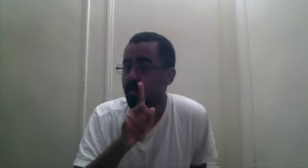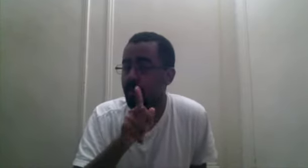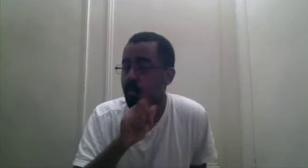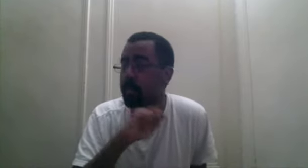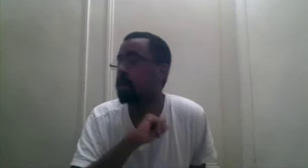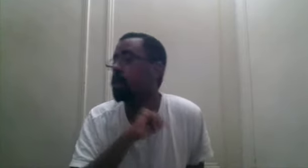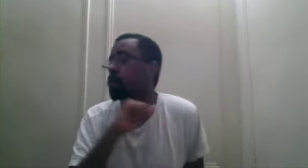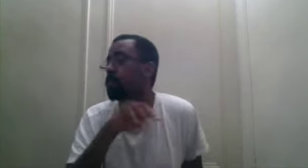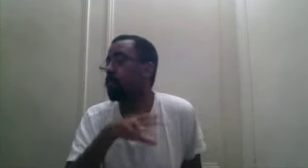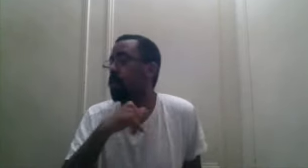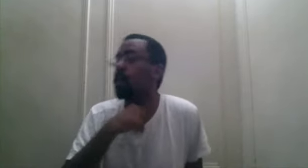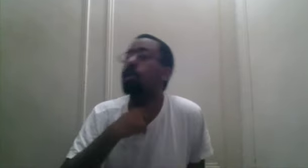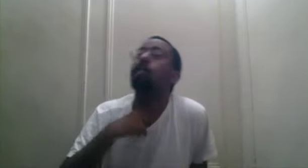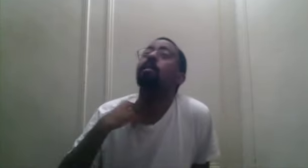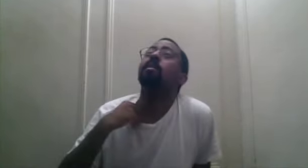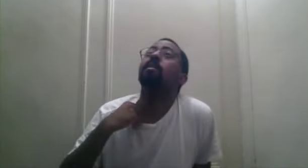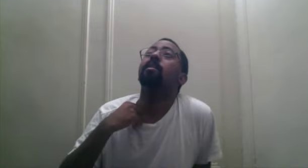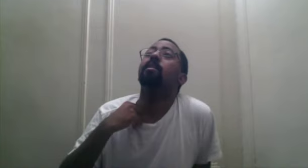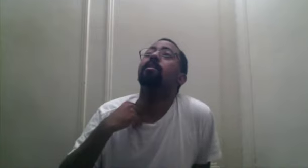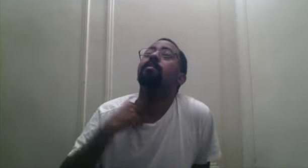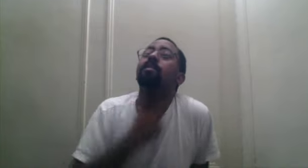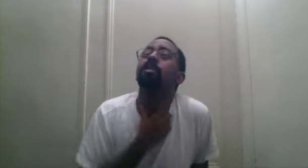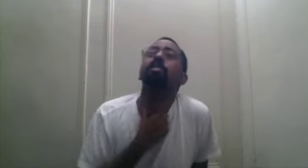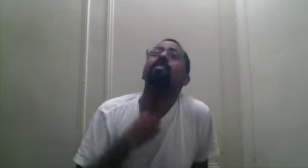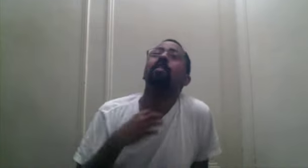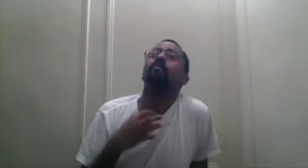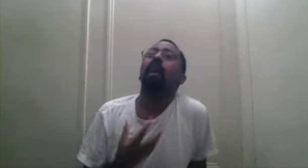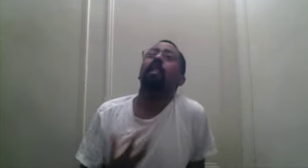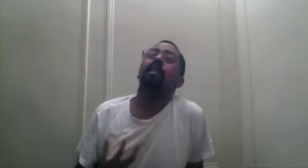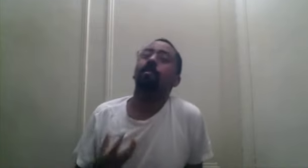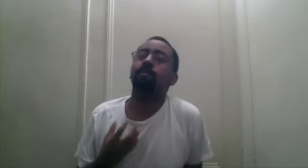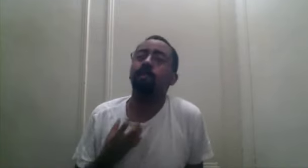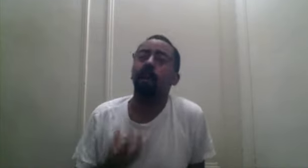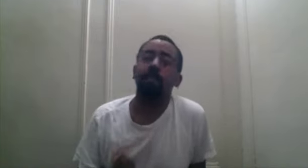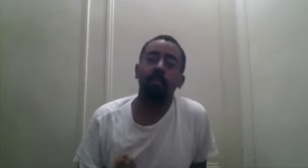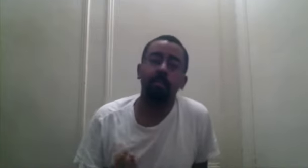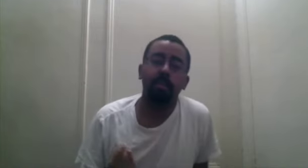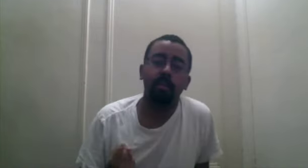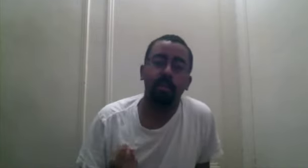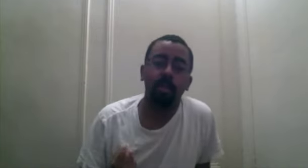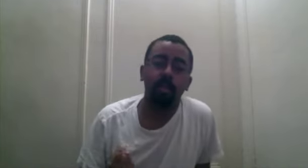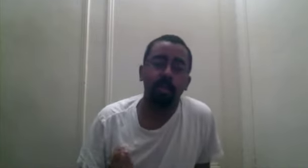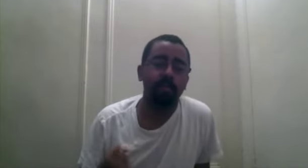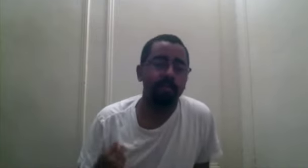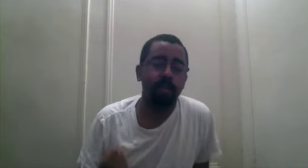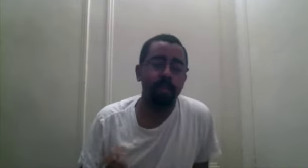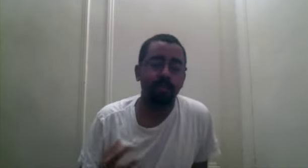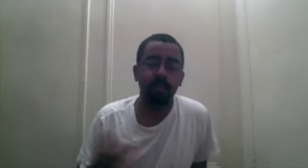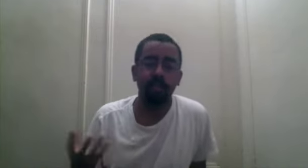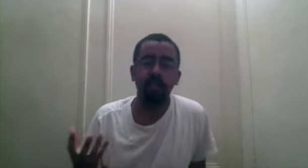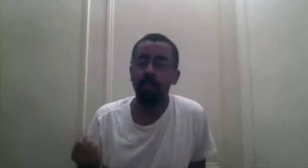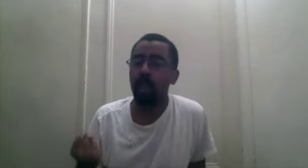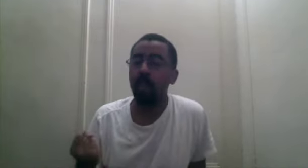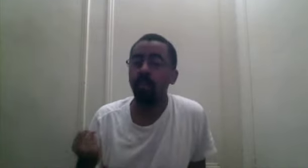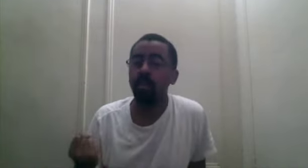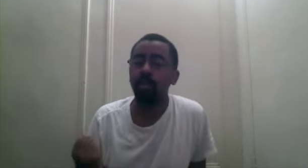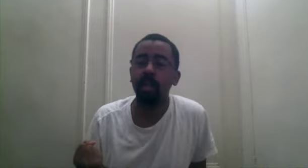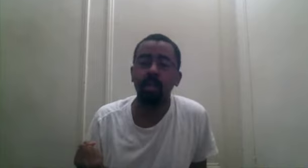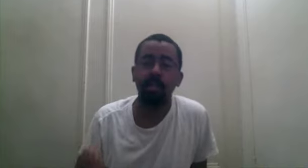I'm gonna be pissed. But moving on, Burgess is just trying to rattle up Sabo's to, to, to do, I don't, he tried to steal